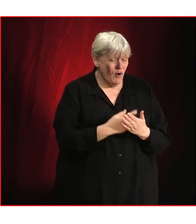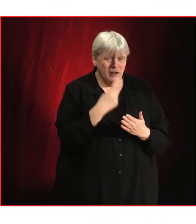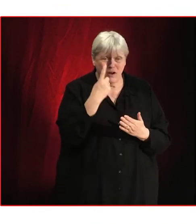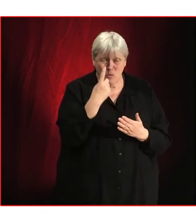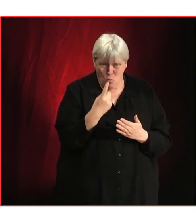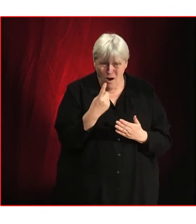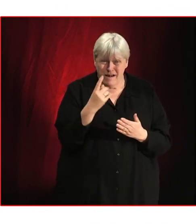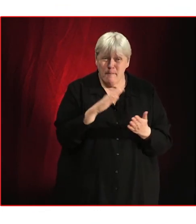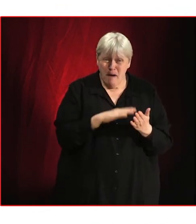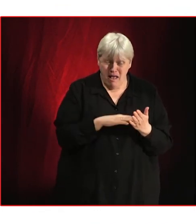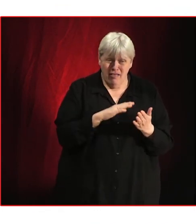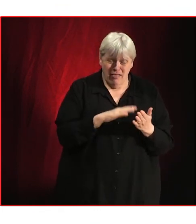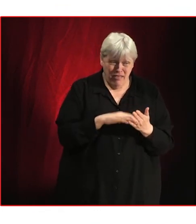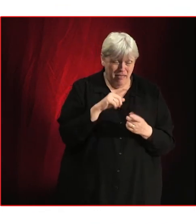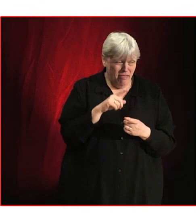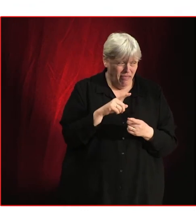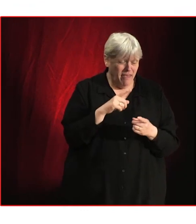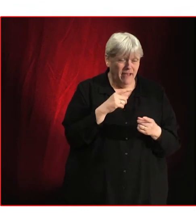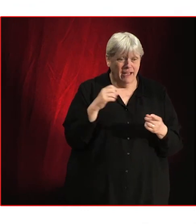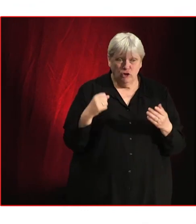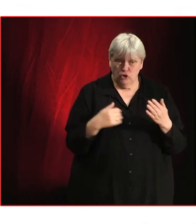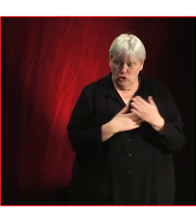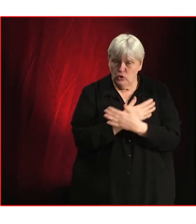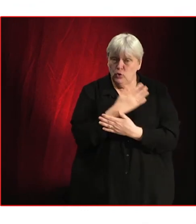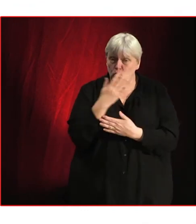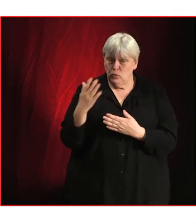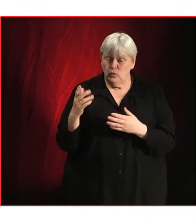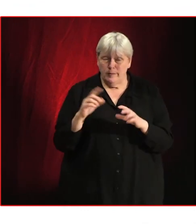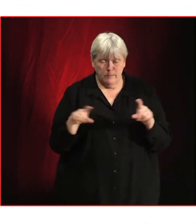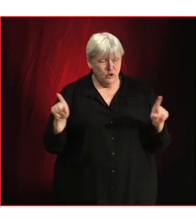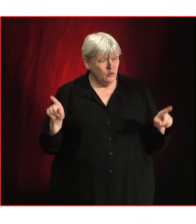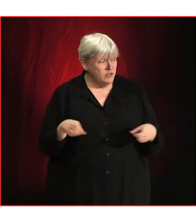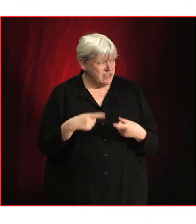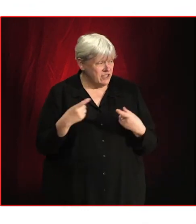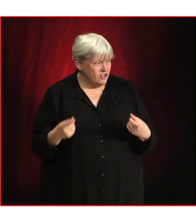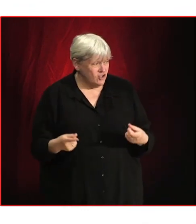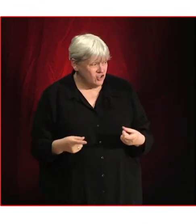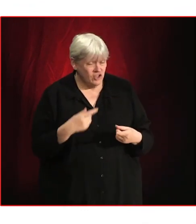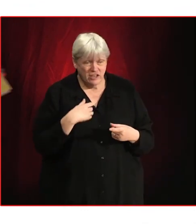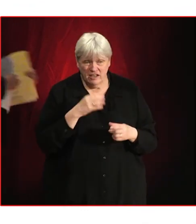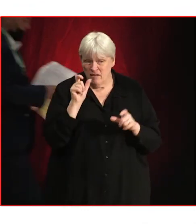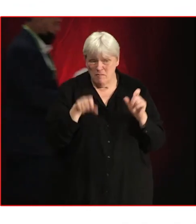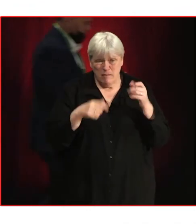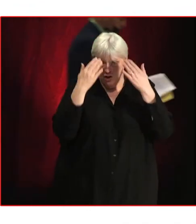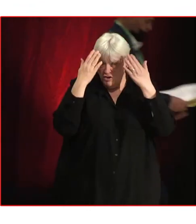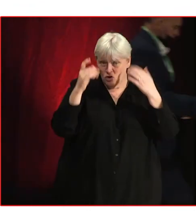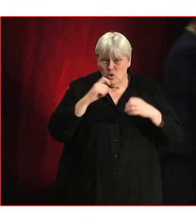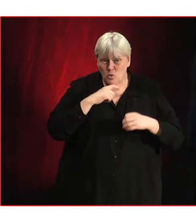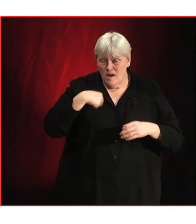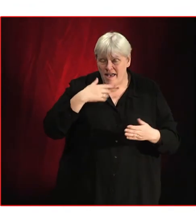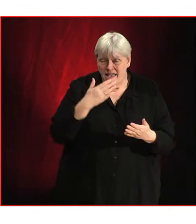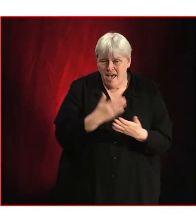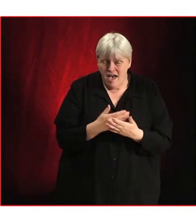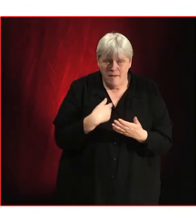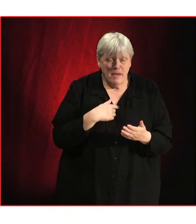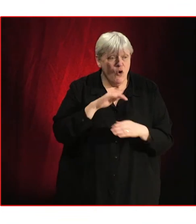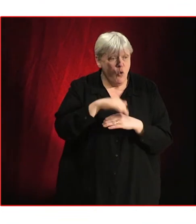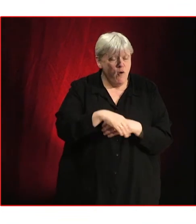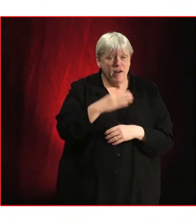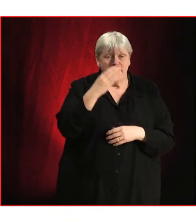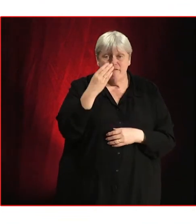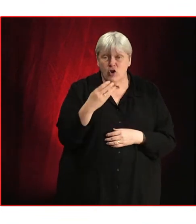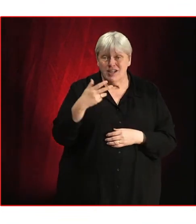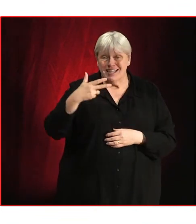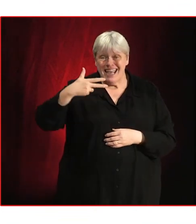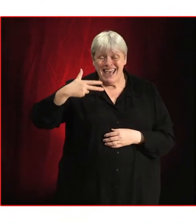calendar month, as an emerging musician, I must say, I had amassed over 48,000